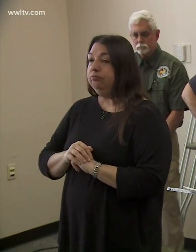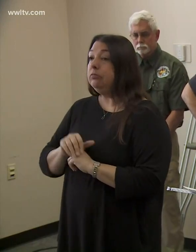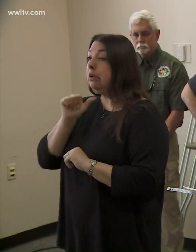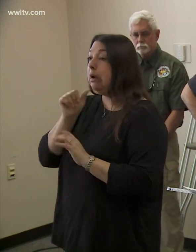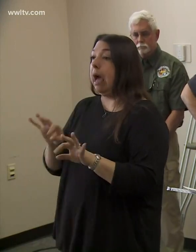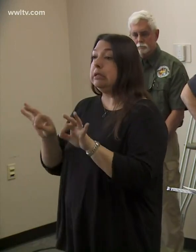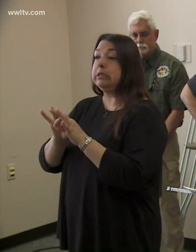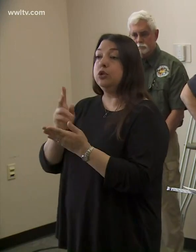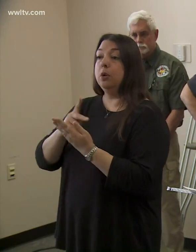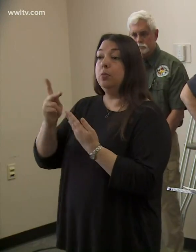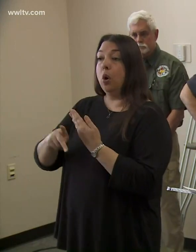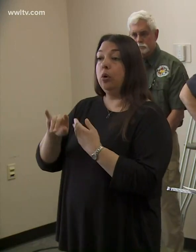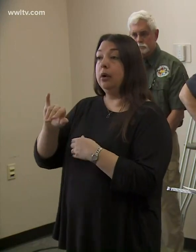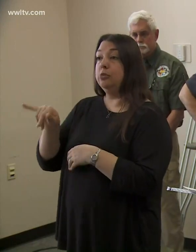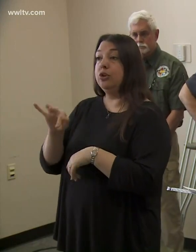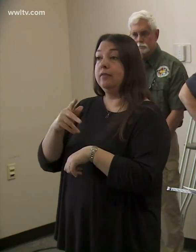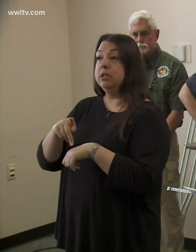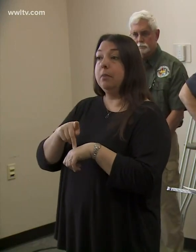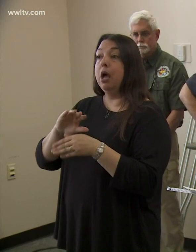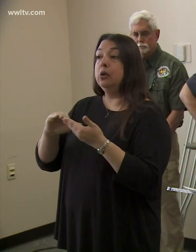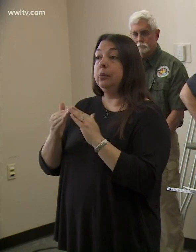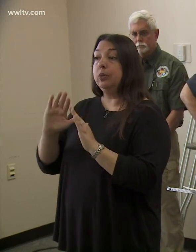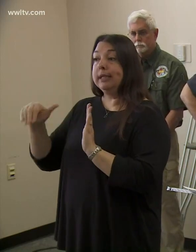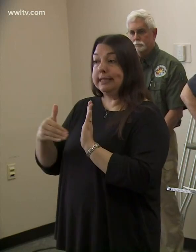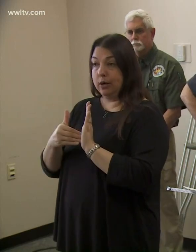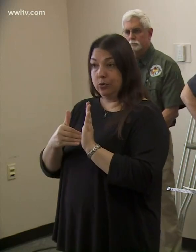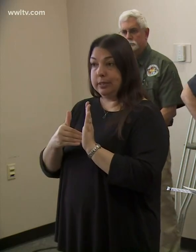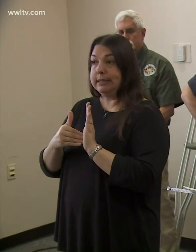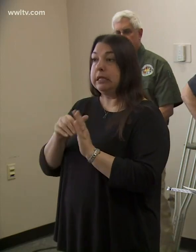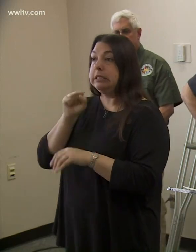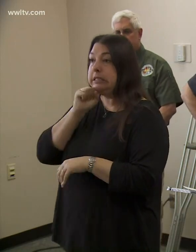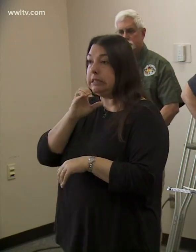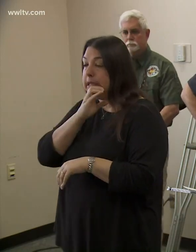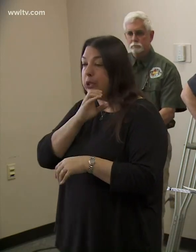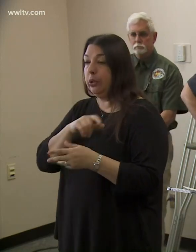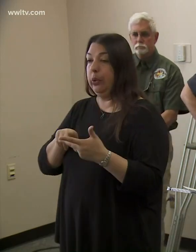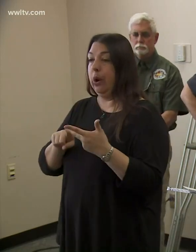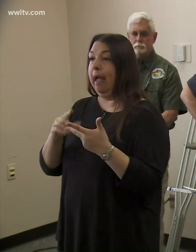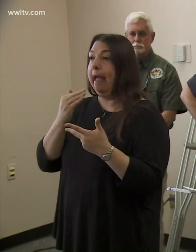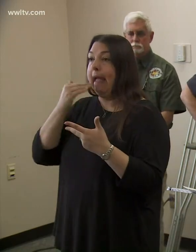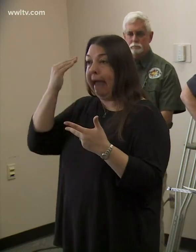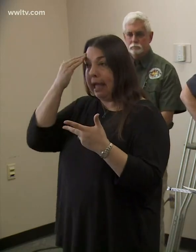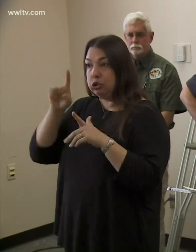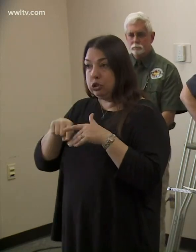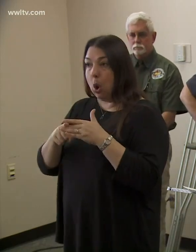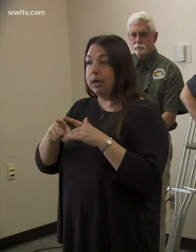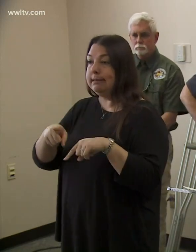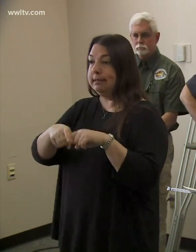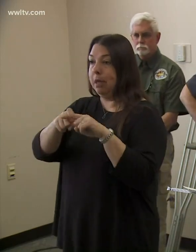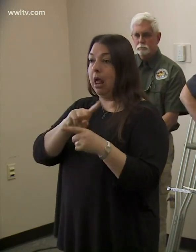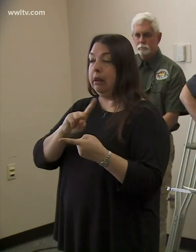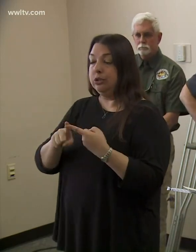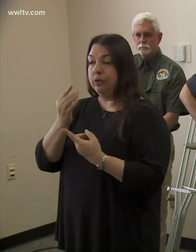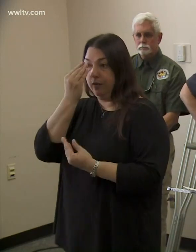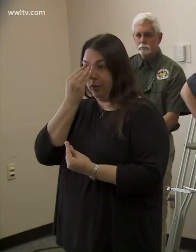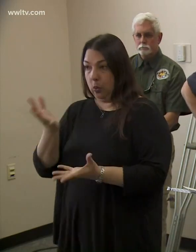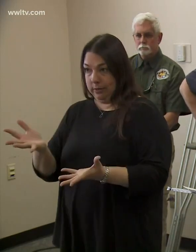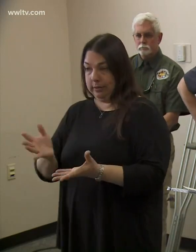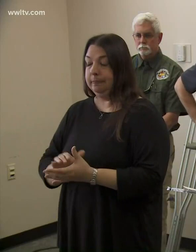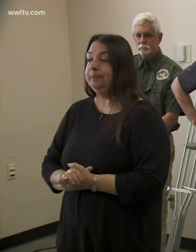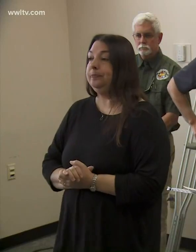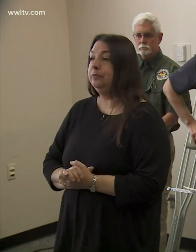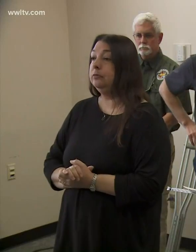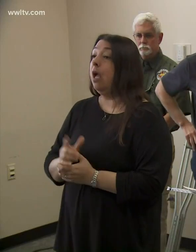non-essential programming at Jefferson Parish community centers, senior centers, Head Start centers are suspended until further notice.